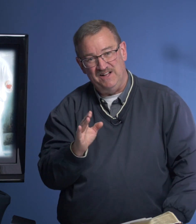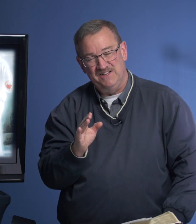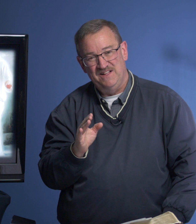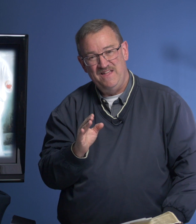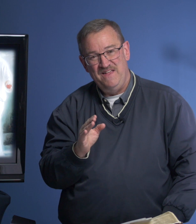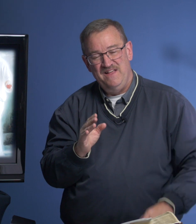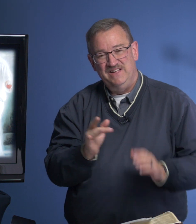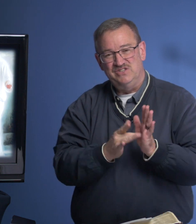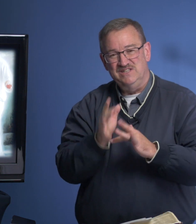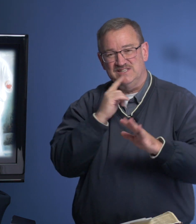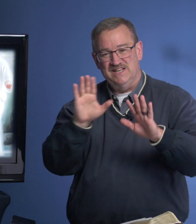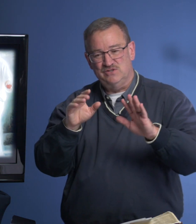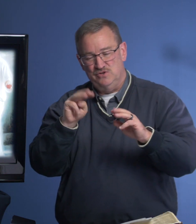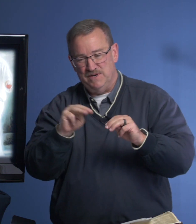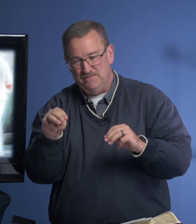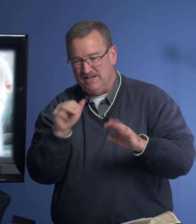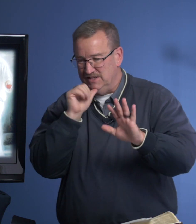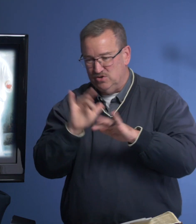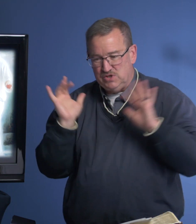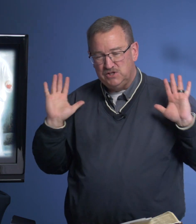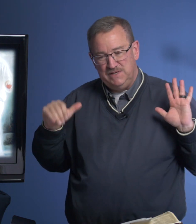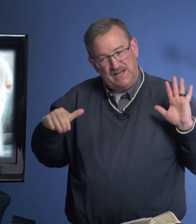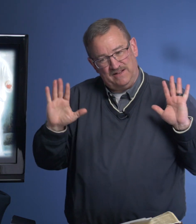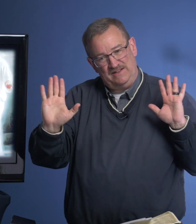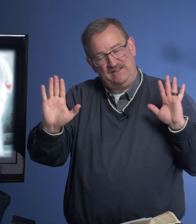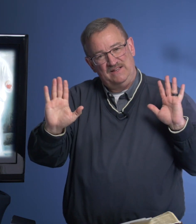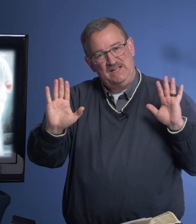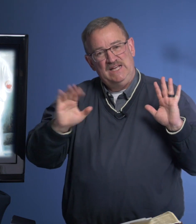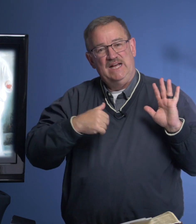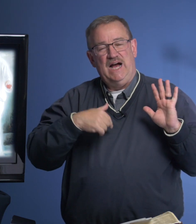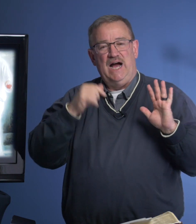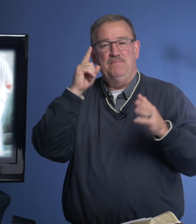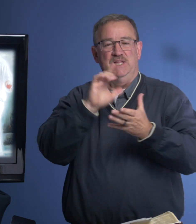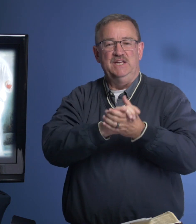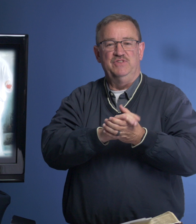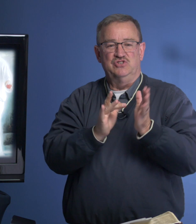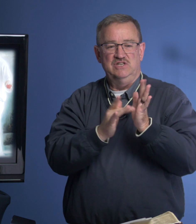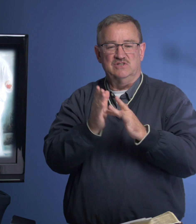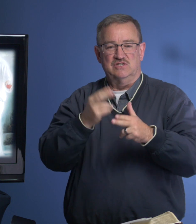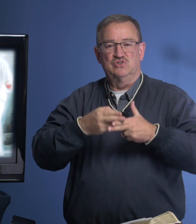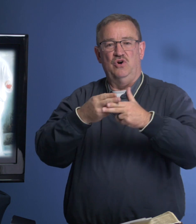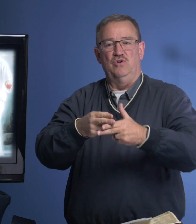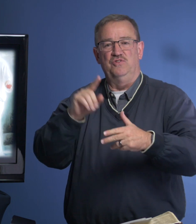Jesus says to Mary Magdalene, don't touch me yet. I believe that Jesus is called the